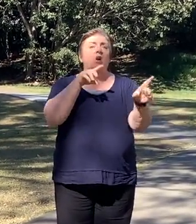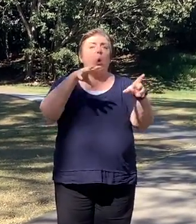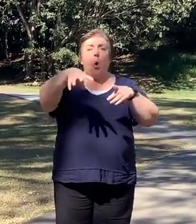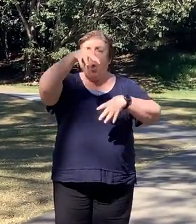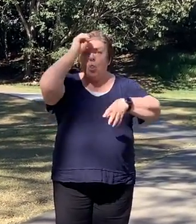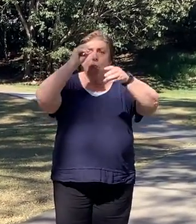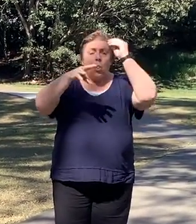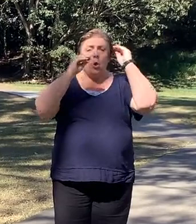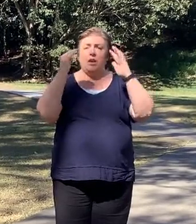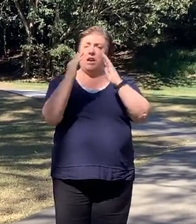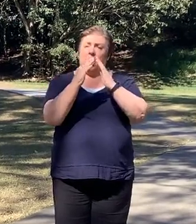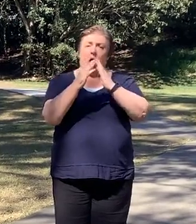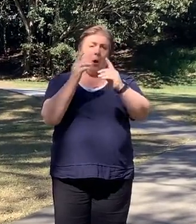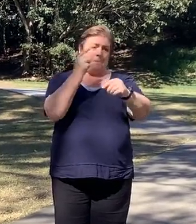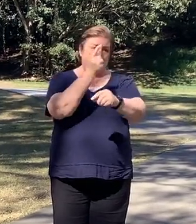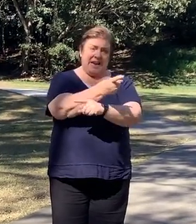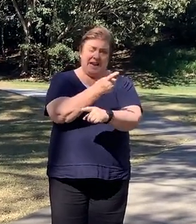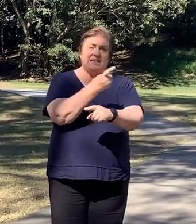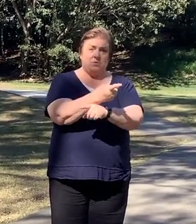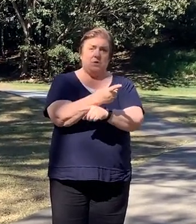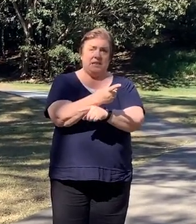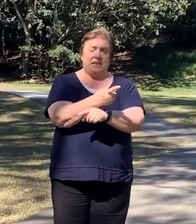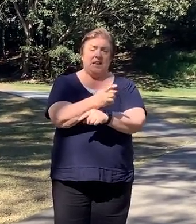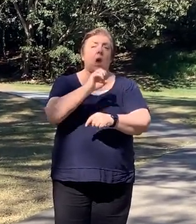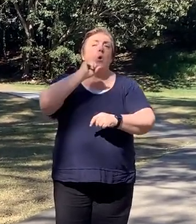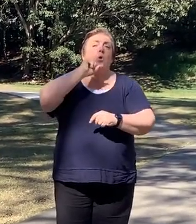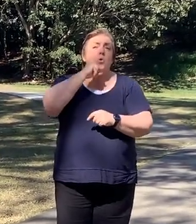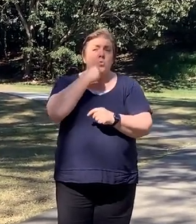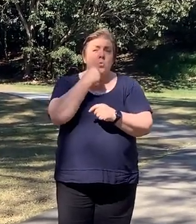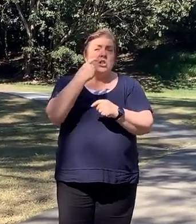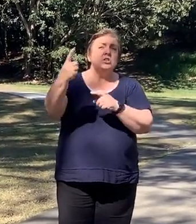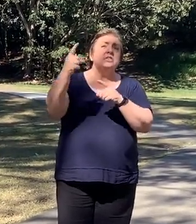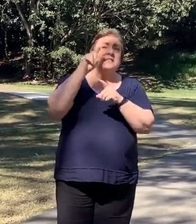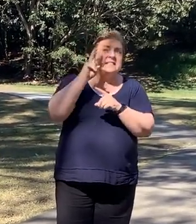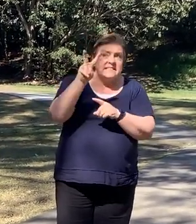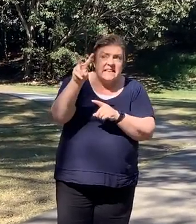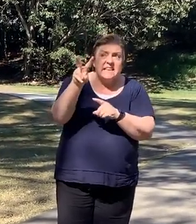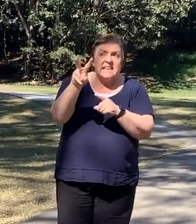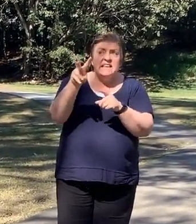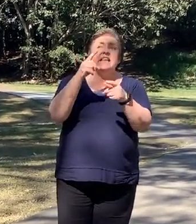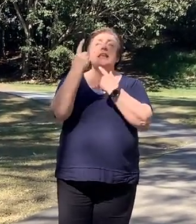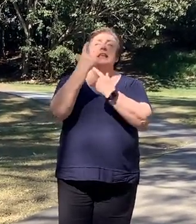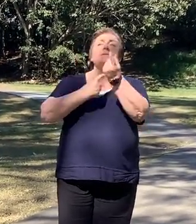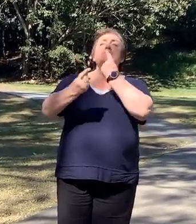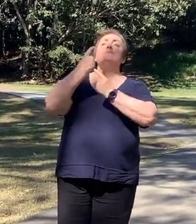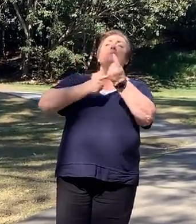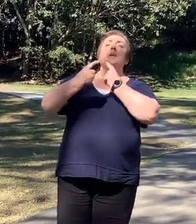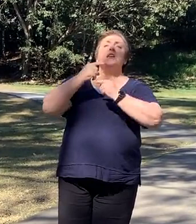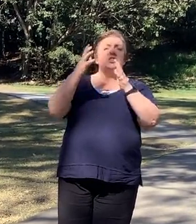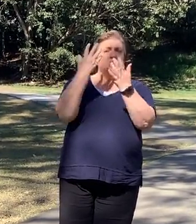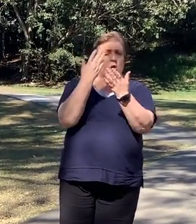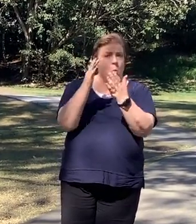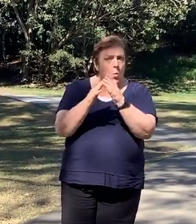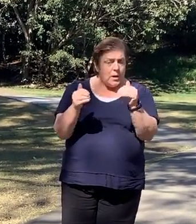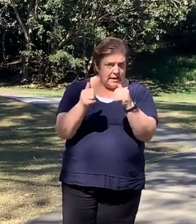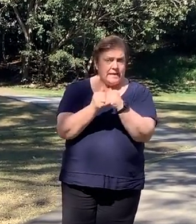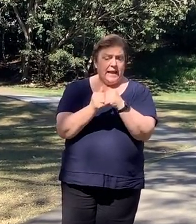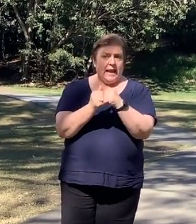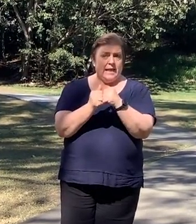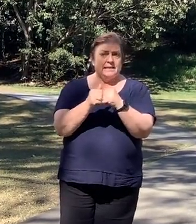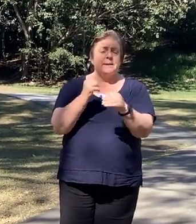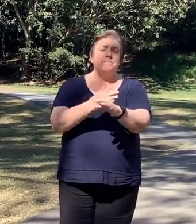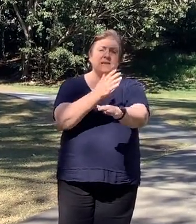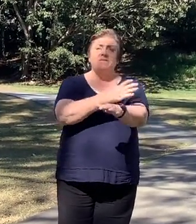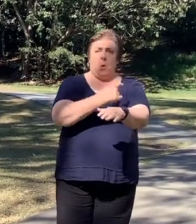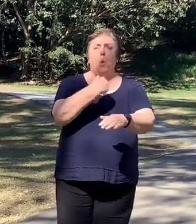You'll no doubt hear this information on the weekend before you hear from me. I will, of course, send a newsflash out